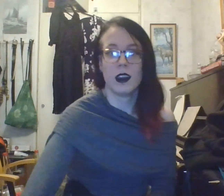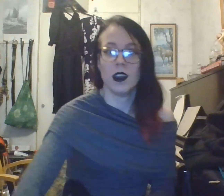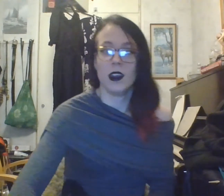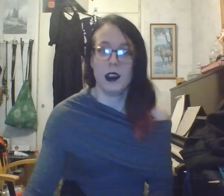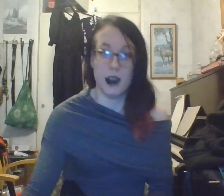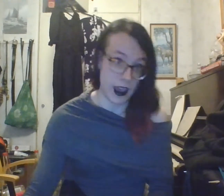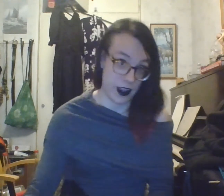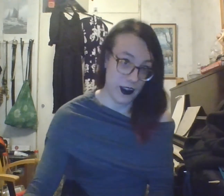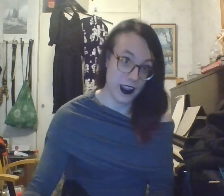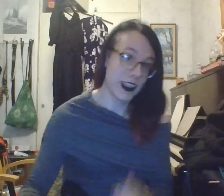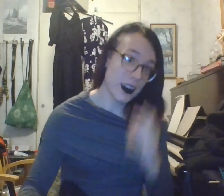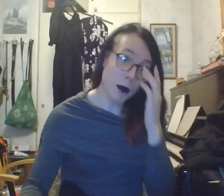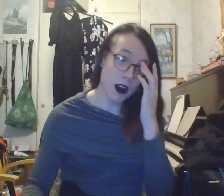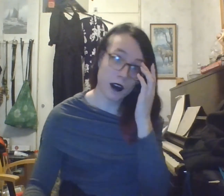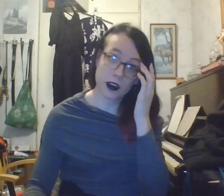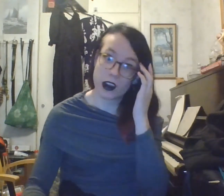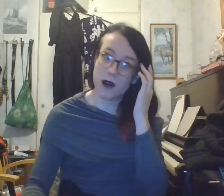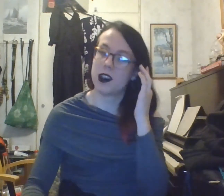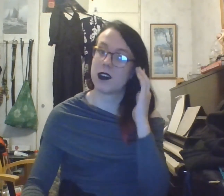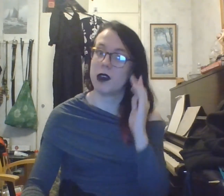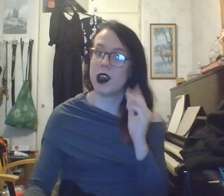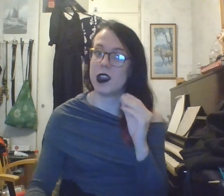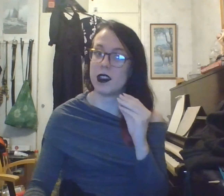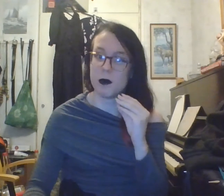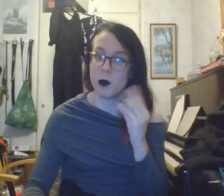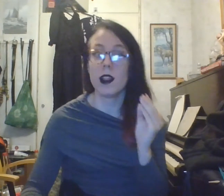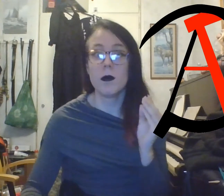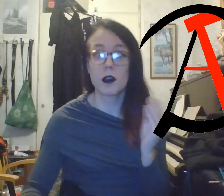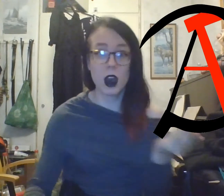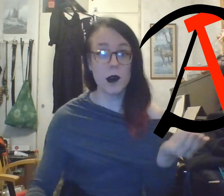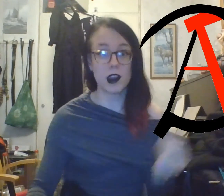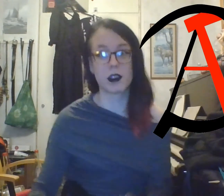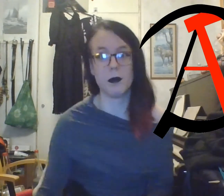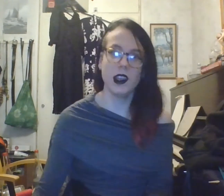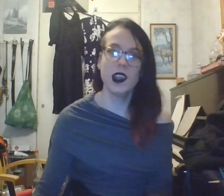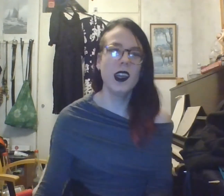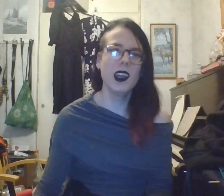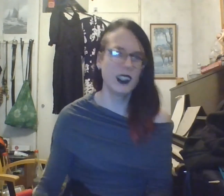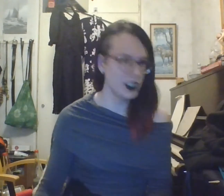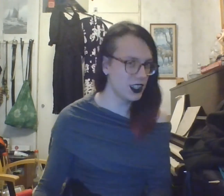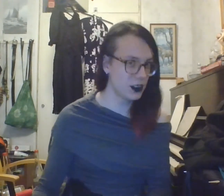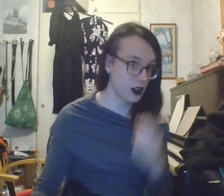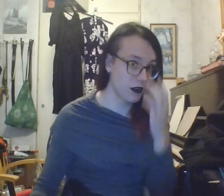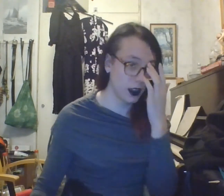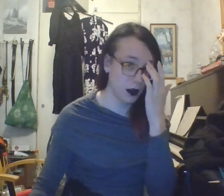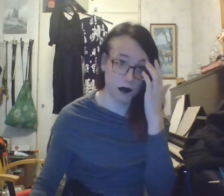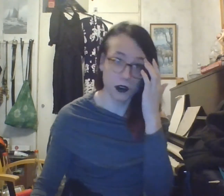No. The other part of anarchic communism is, well, communism. And this is actually something we've not really